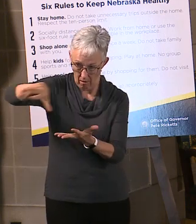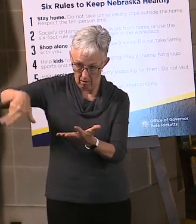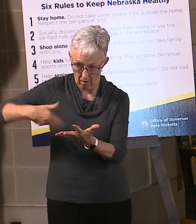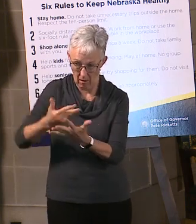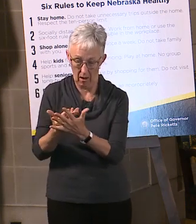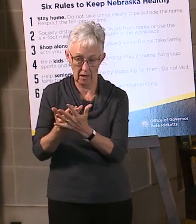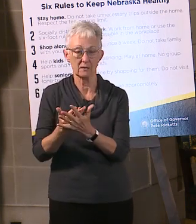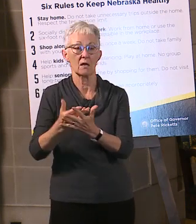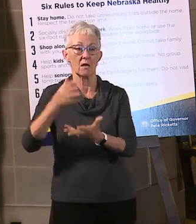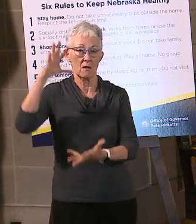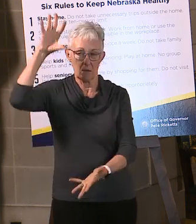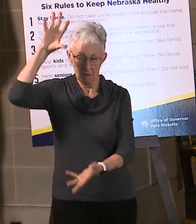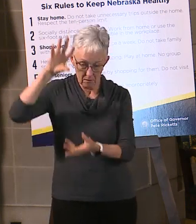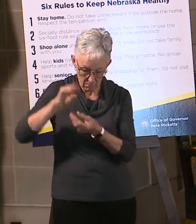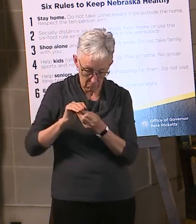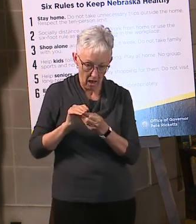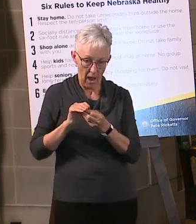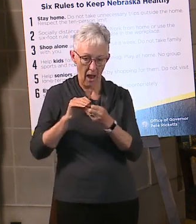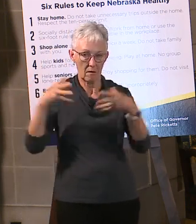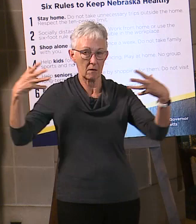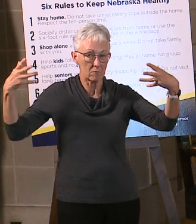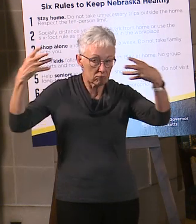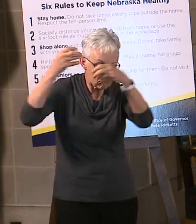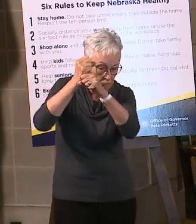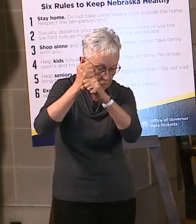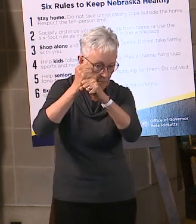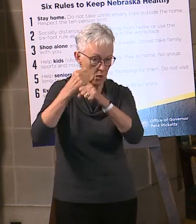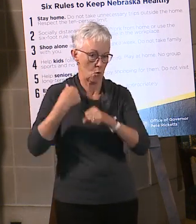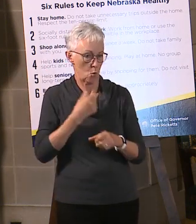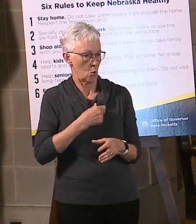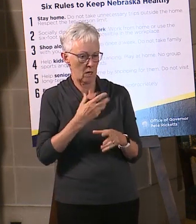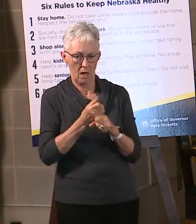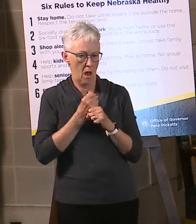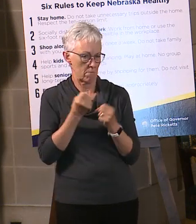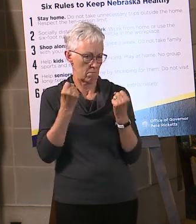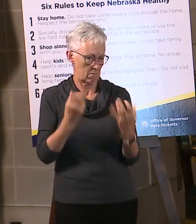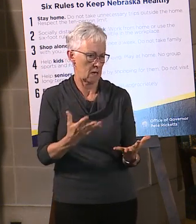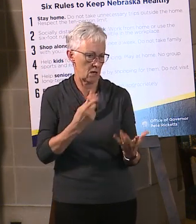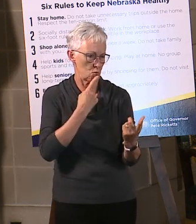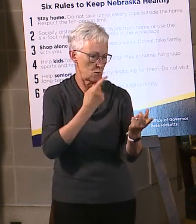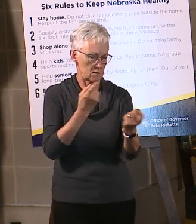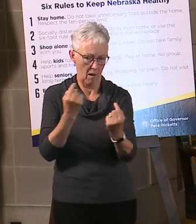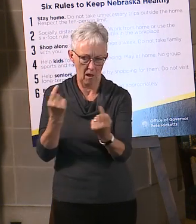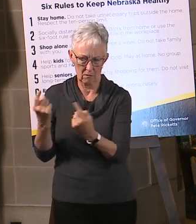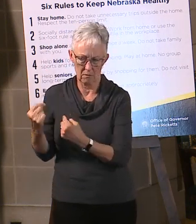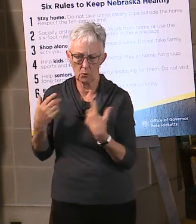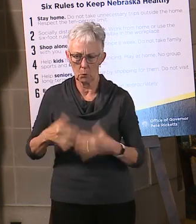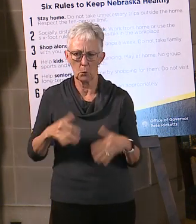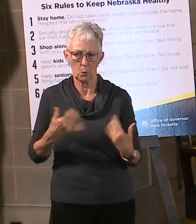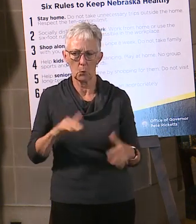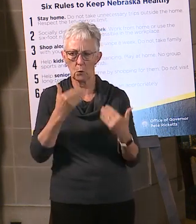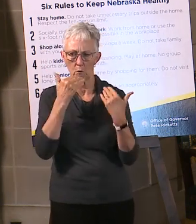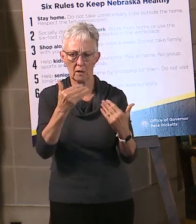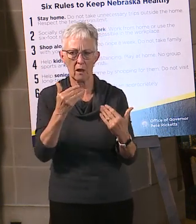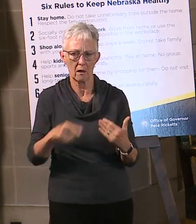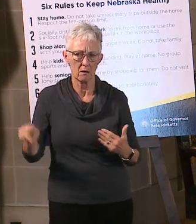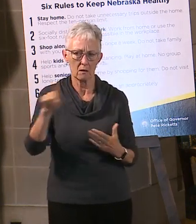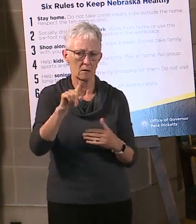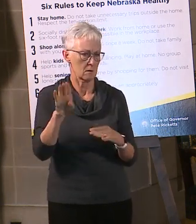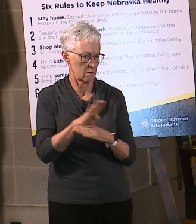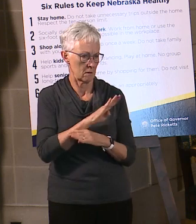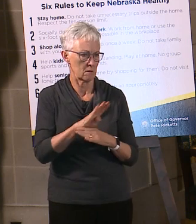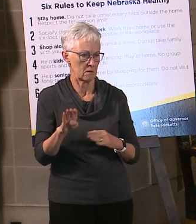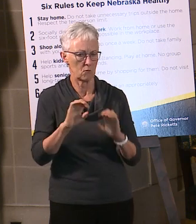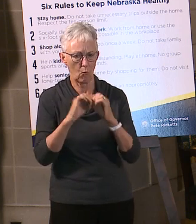We had an exceptional response to the first survey, and we want to thank those businesses and organizations